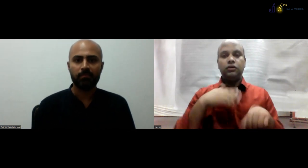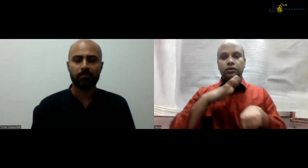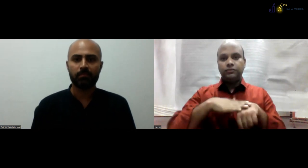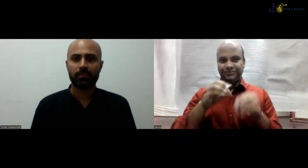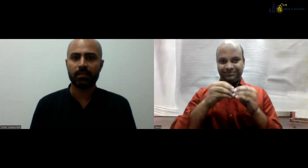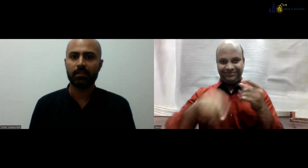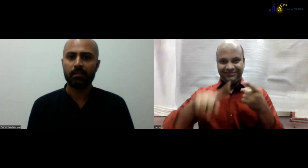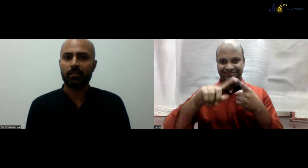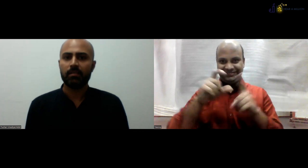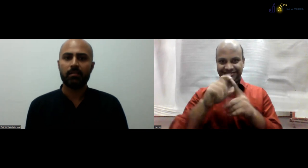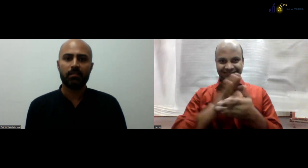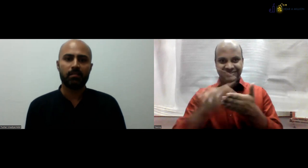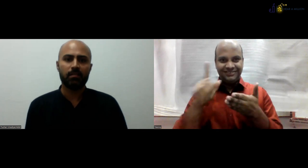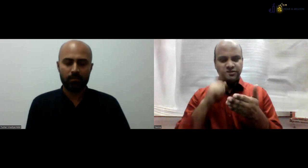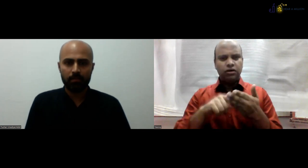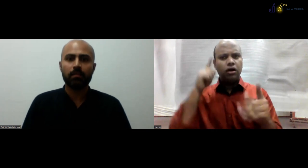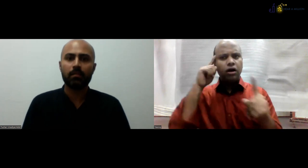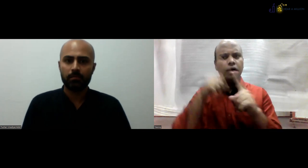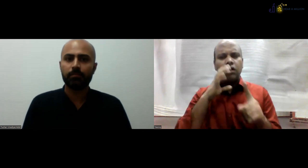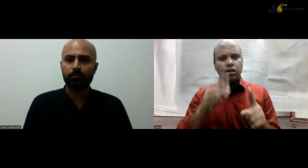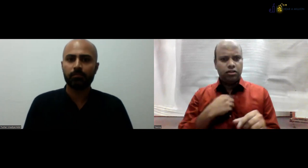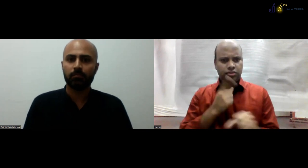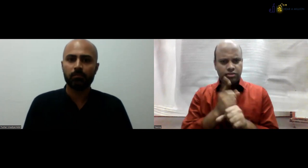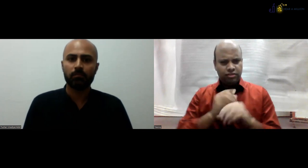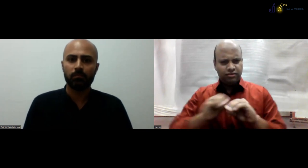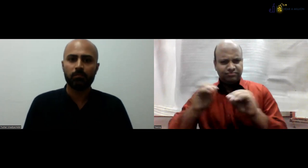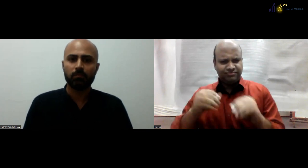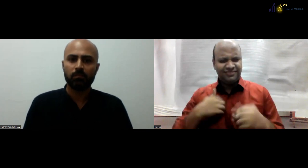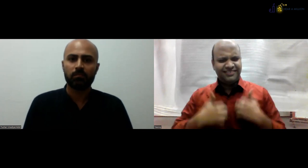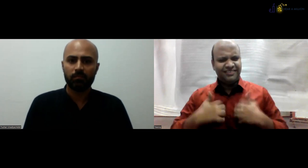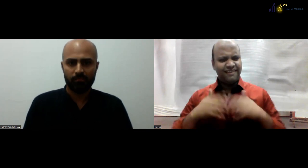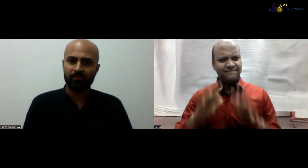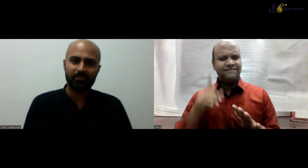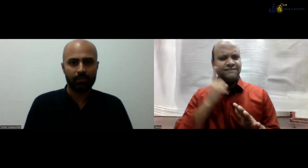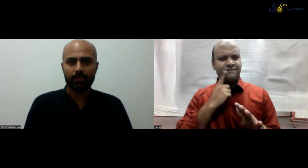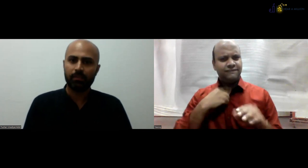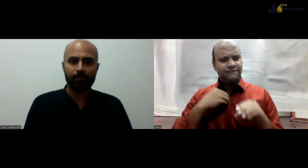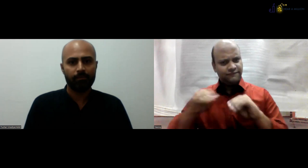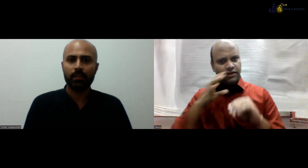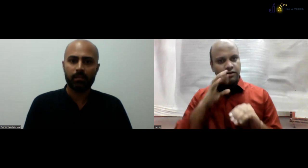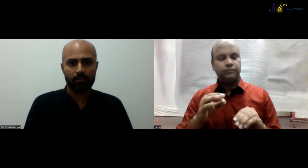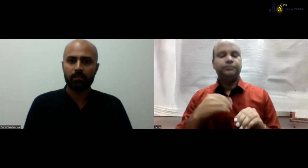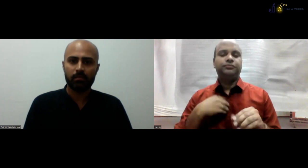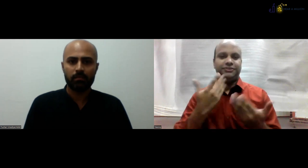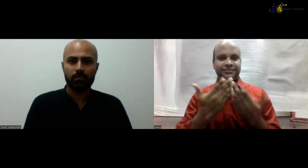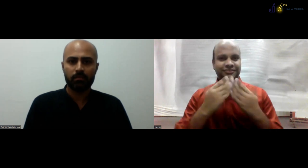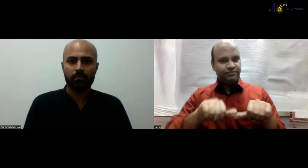Yes. Right. Good question you have asked. So about the B at HIA course, we thought that we, I'm so interested